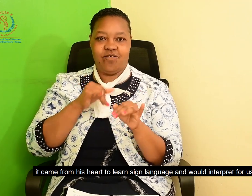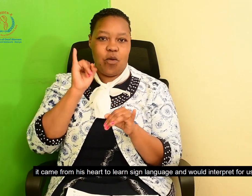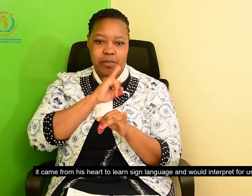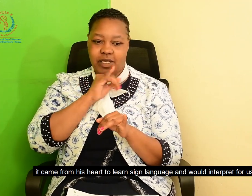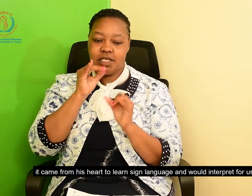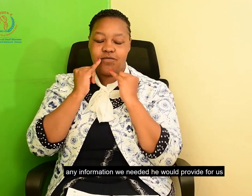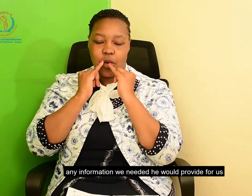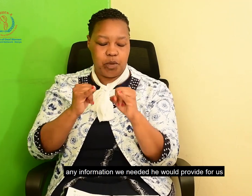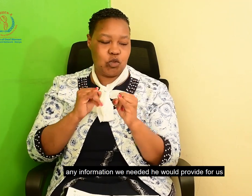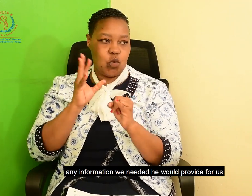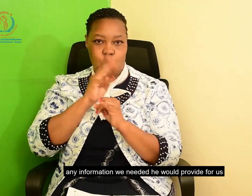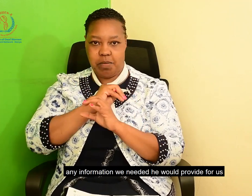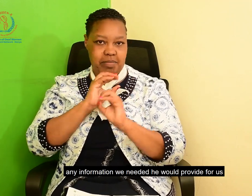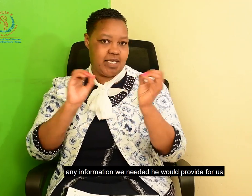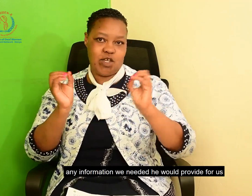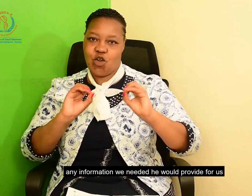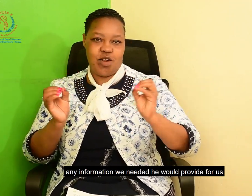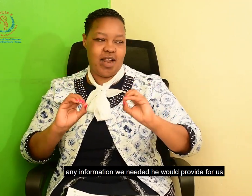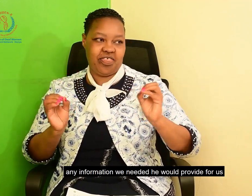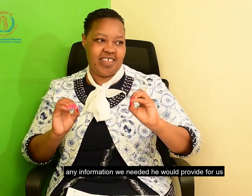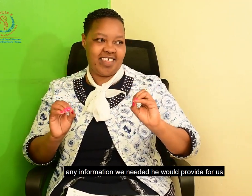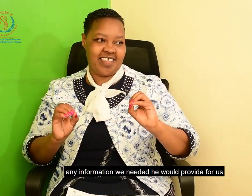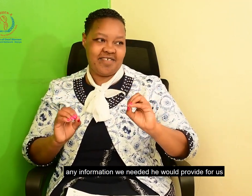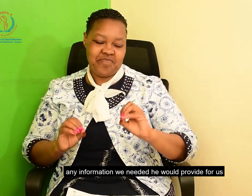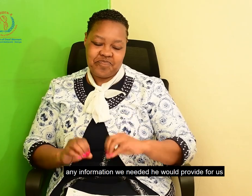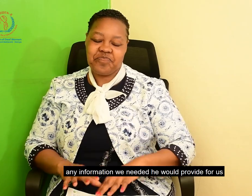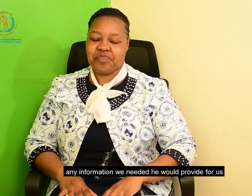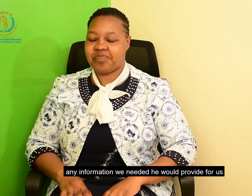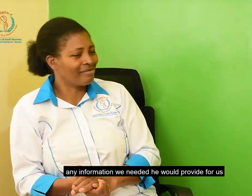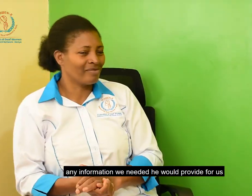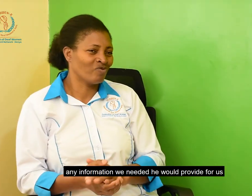for us. Any information that we needed, he would always provide it for us.